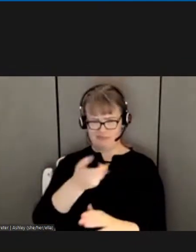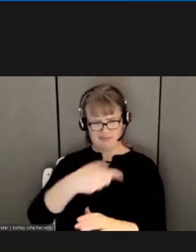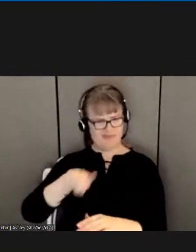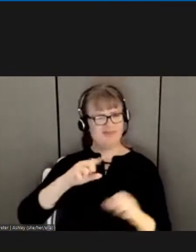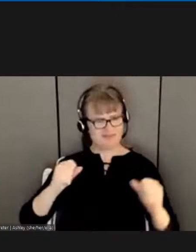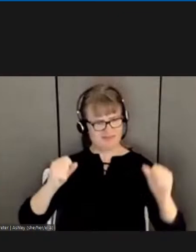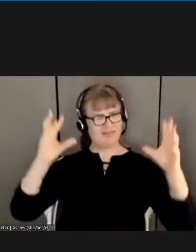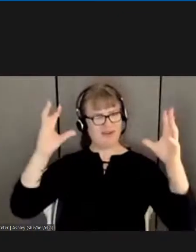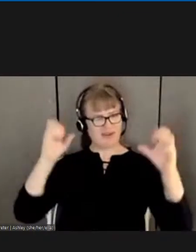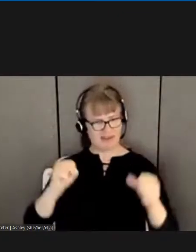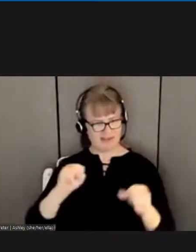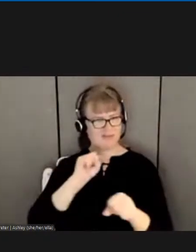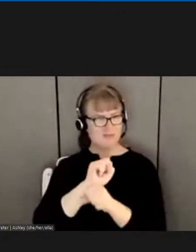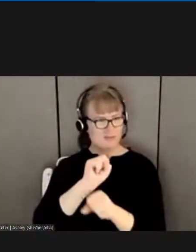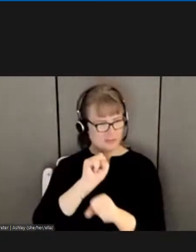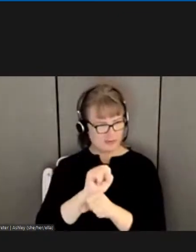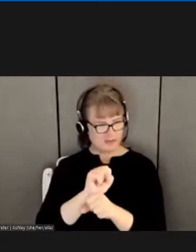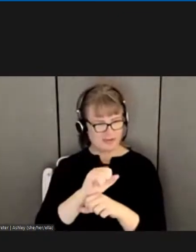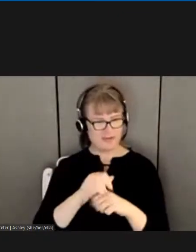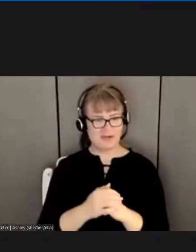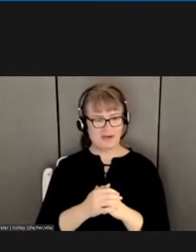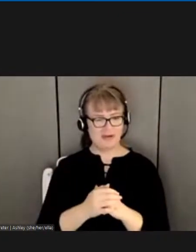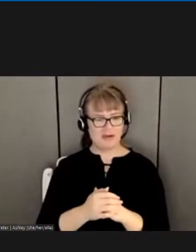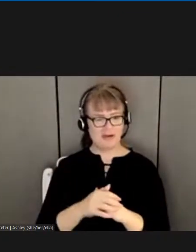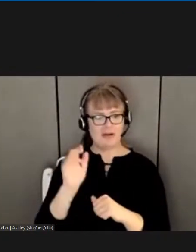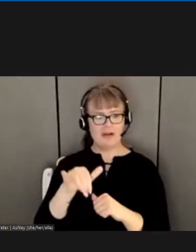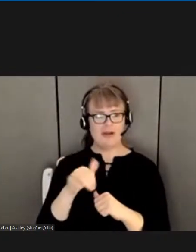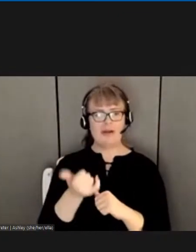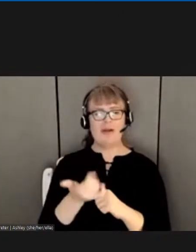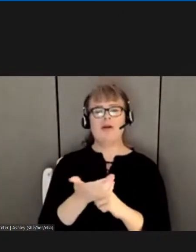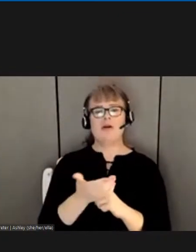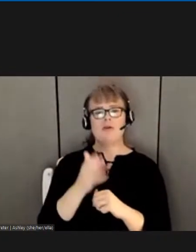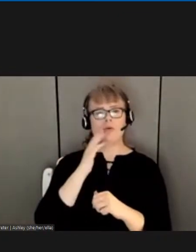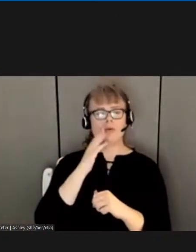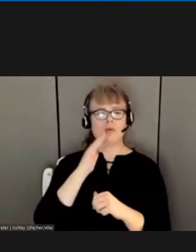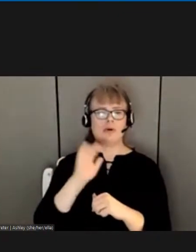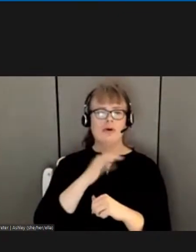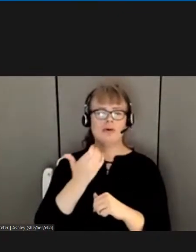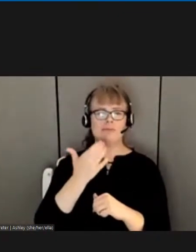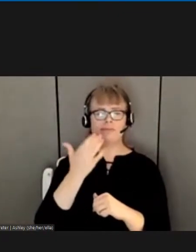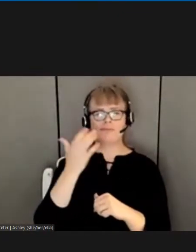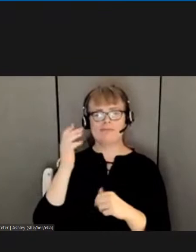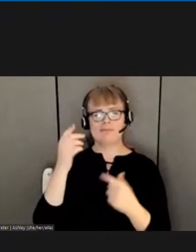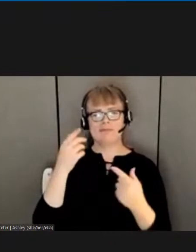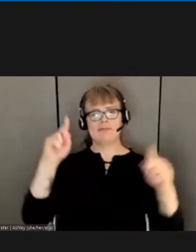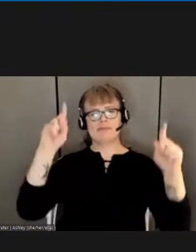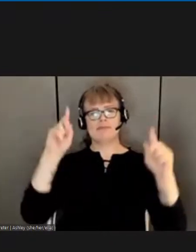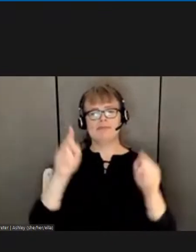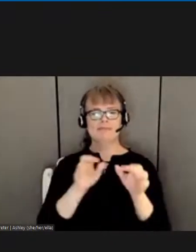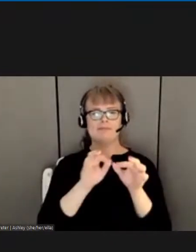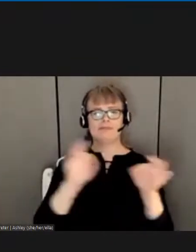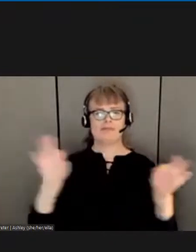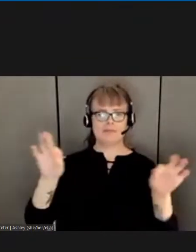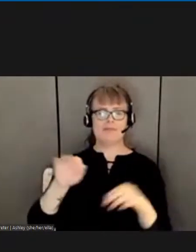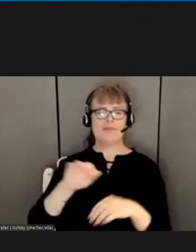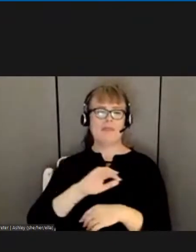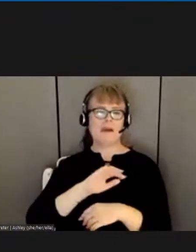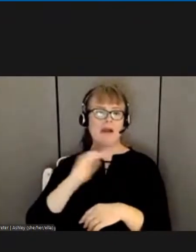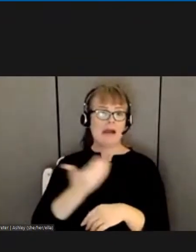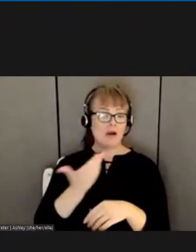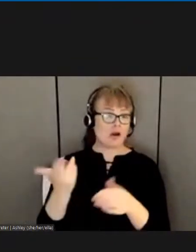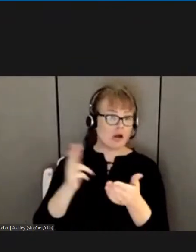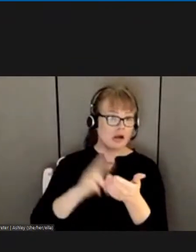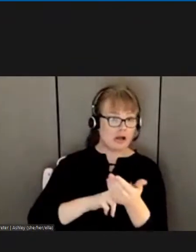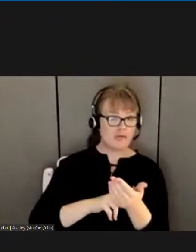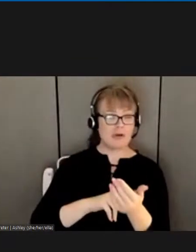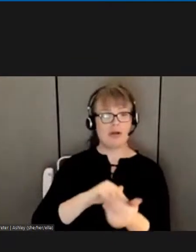i just want to start off with saying one of our slogans is apw our union our contract our future or words to remember as we head into opening